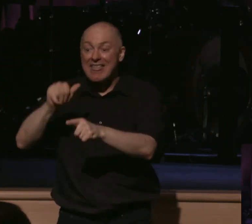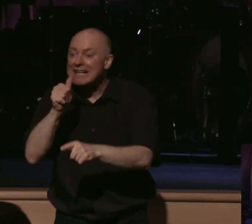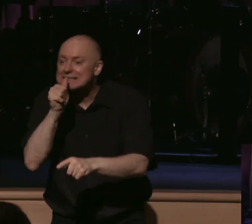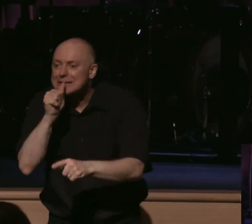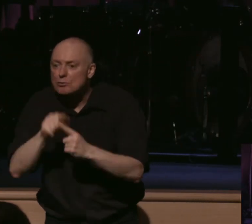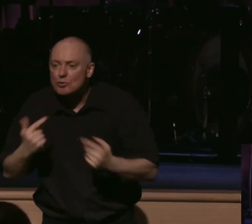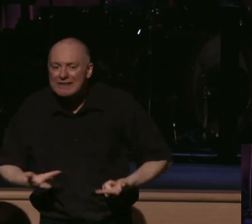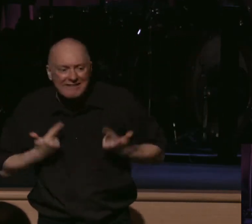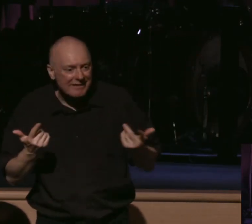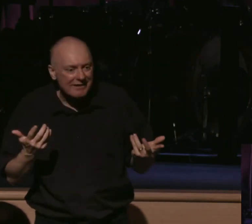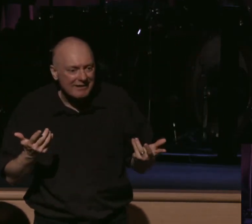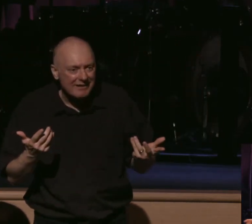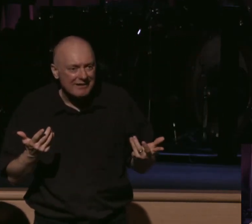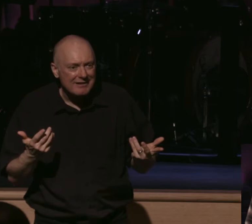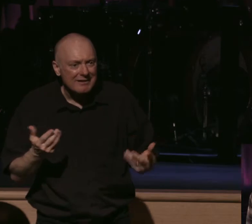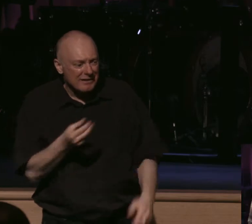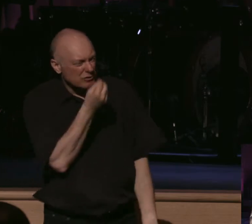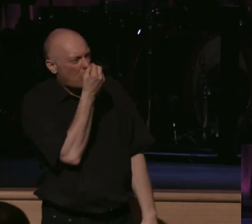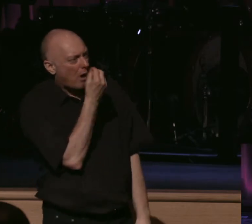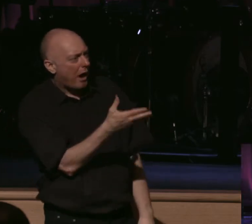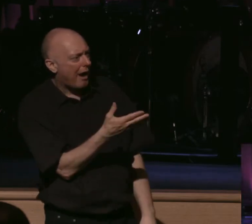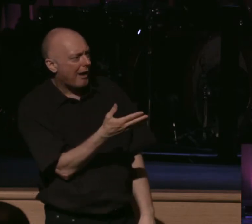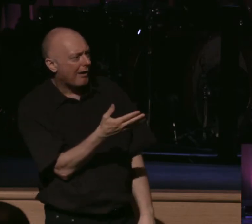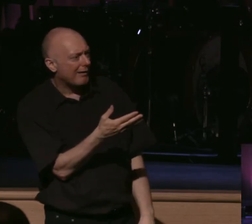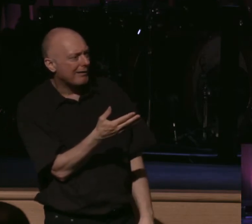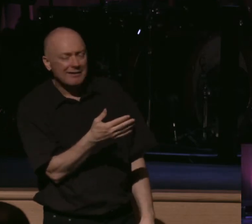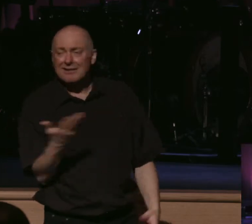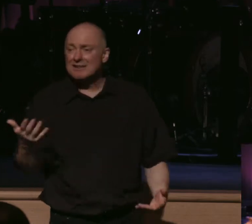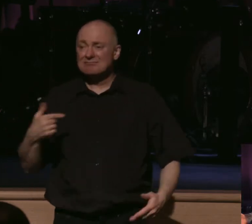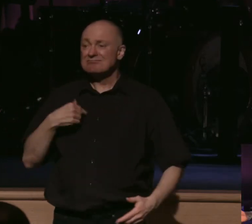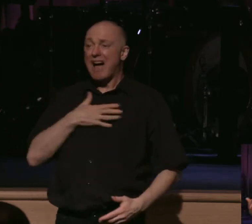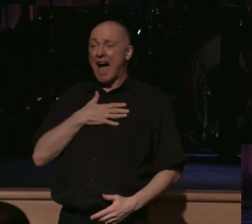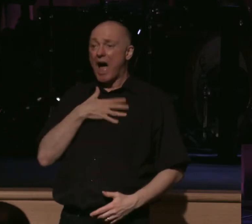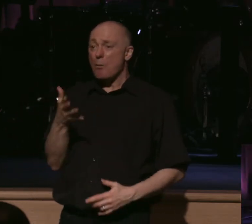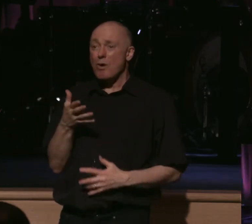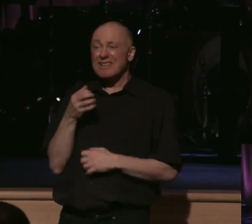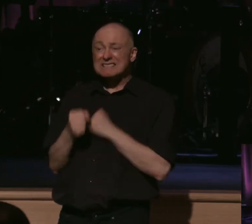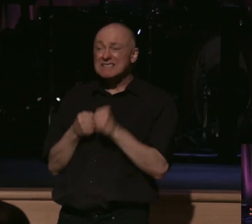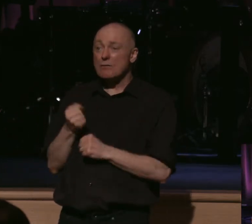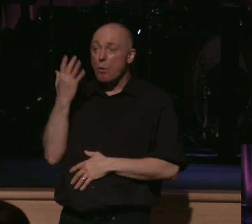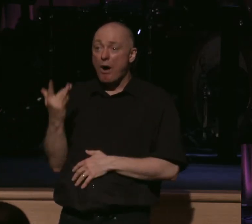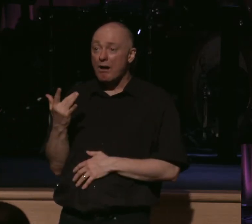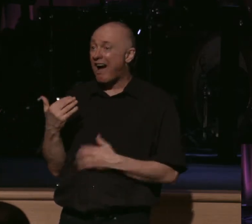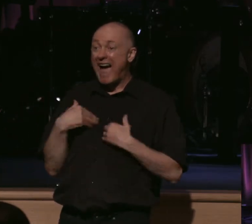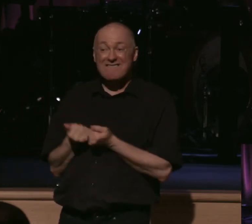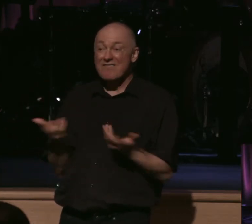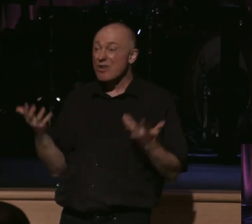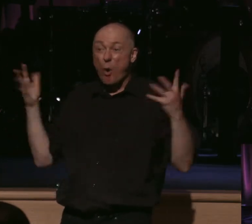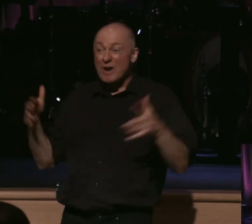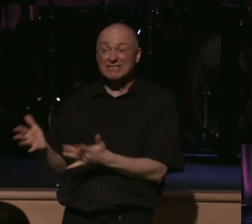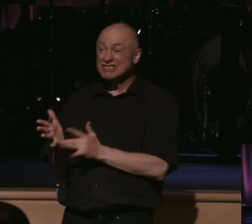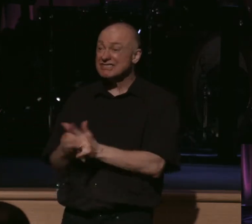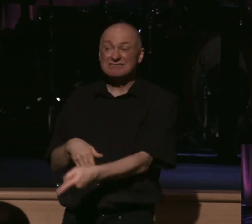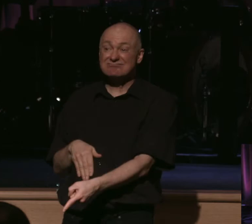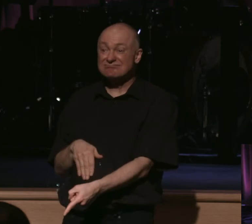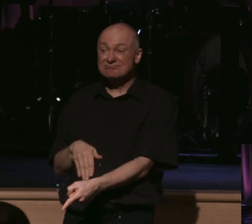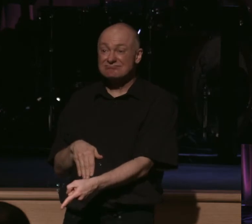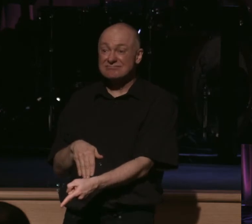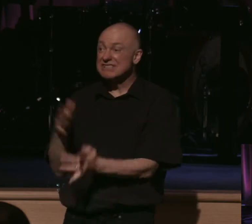this way. You don't care about the cost and the suffering because you've already been given everything. You've cashed in on Jesus, understand? Right? He's given you